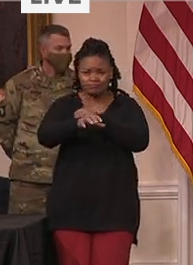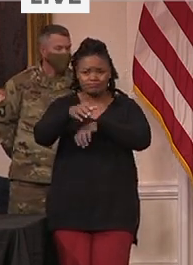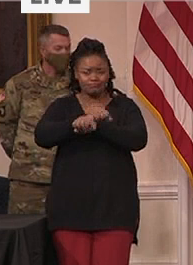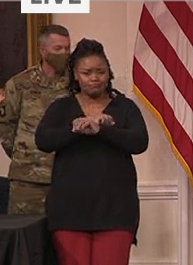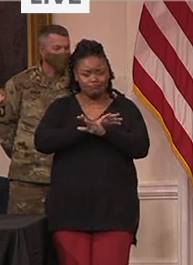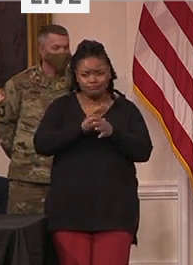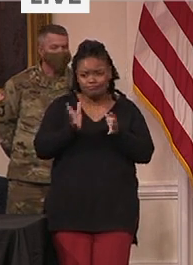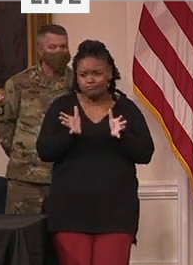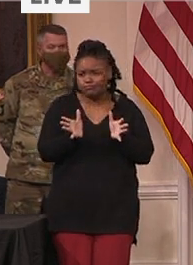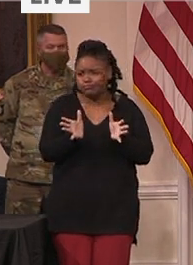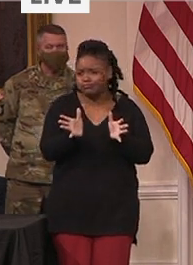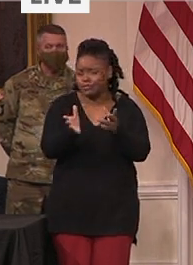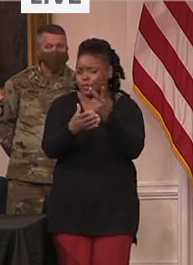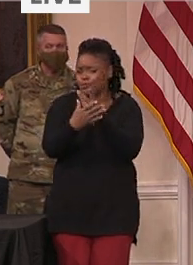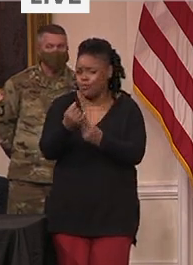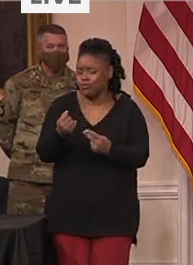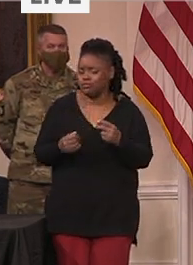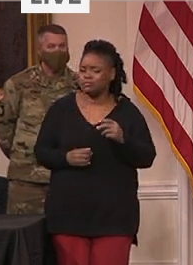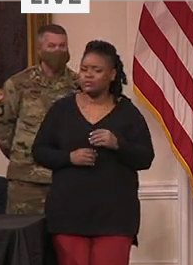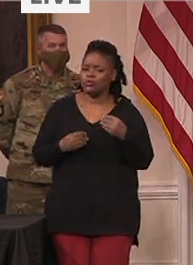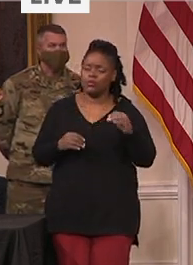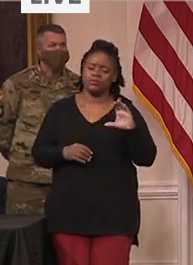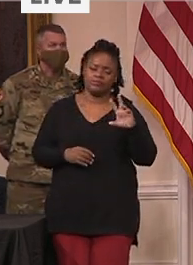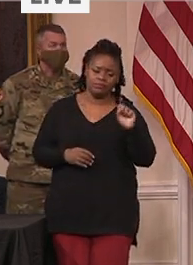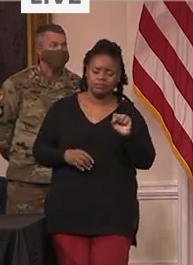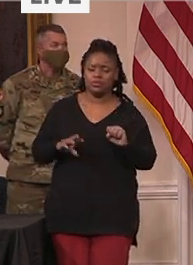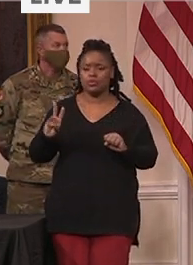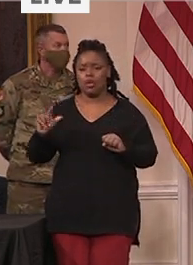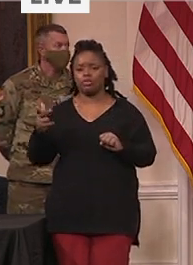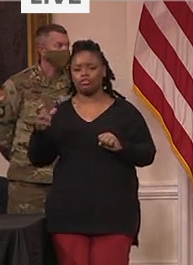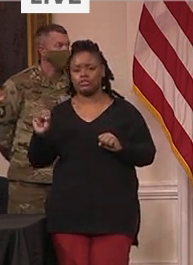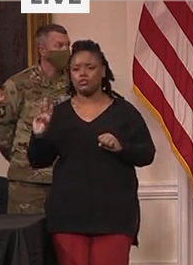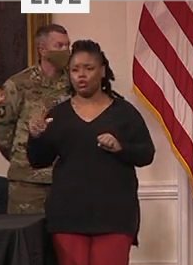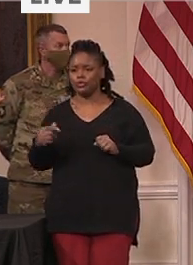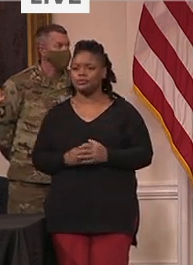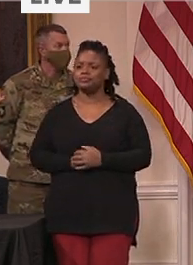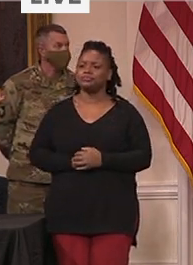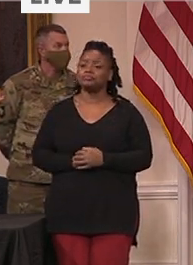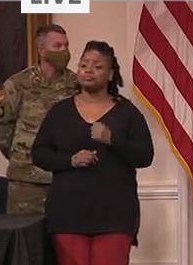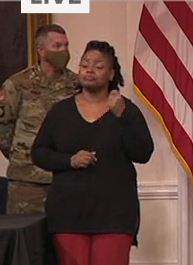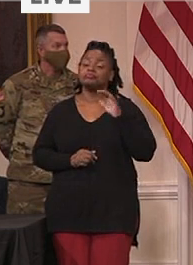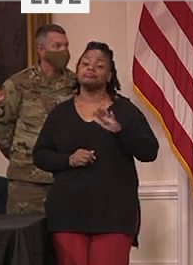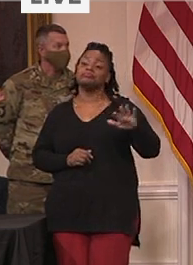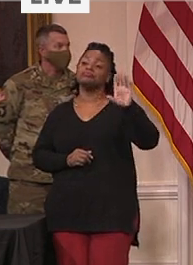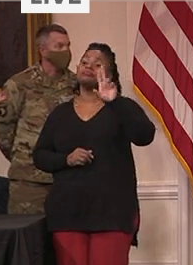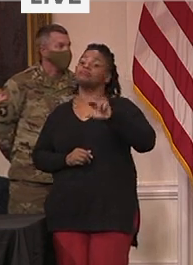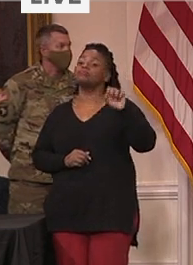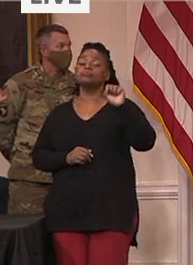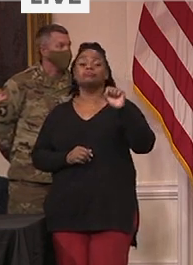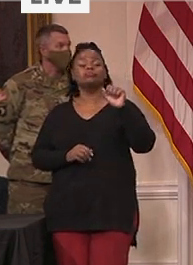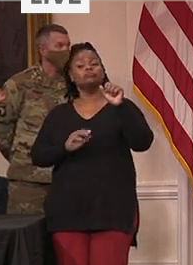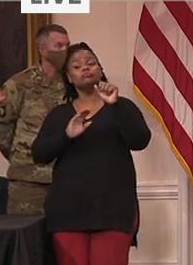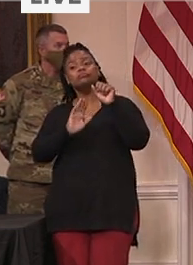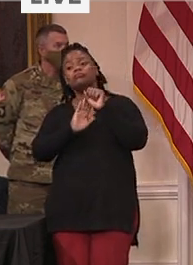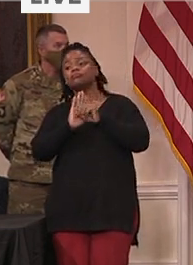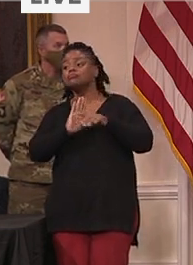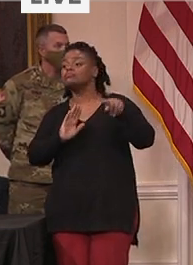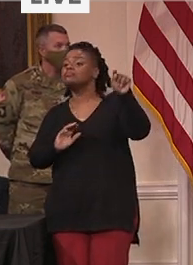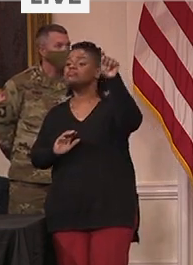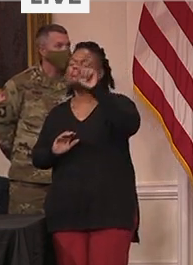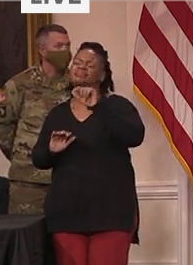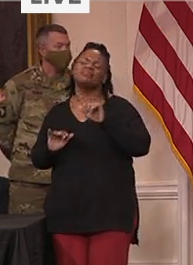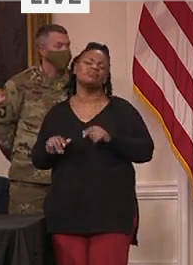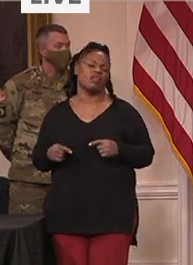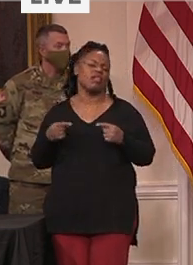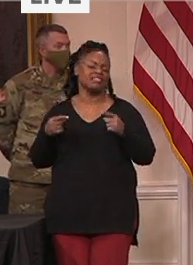vaccinations. Most of the states in America are having very similar issues with those contracts. So